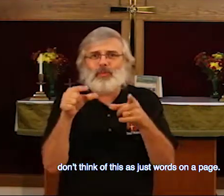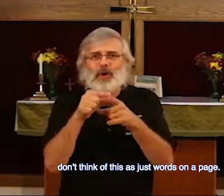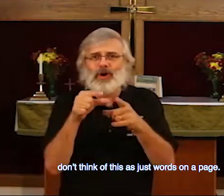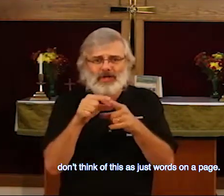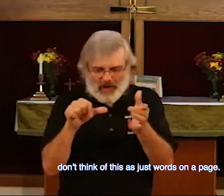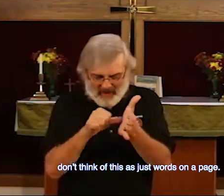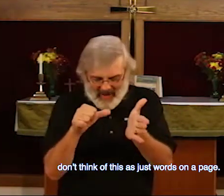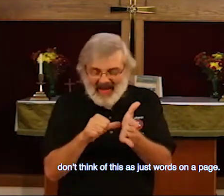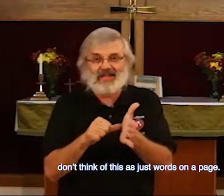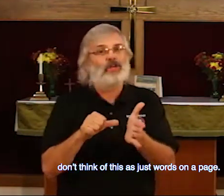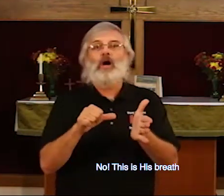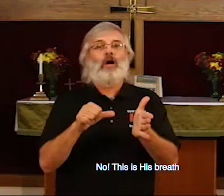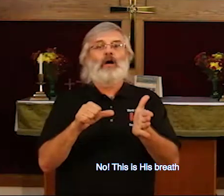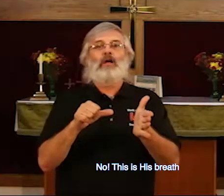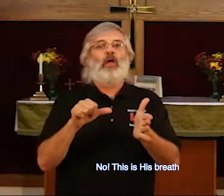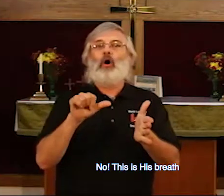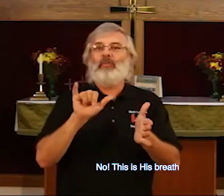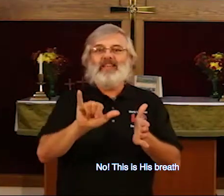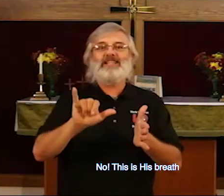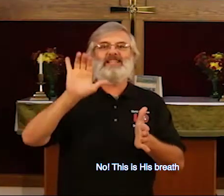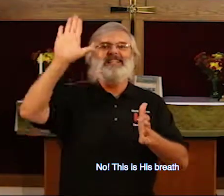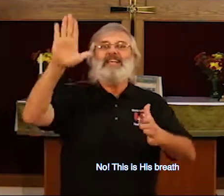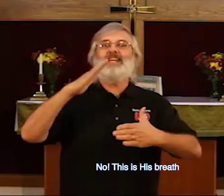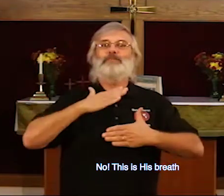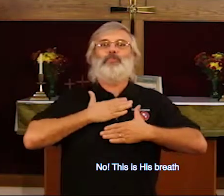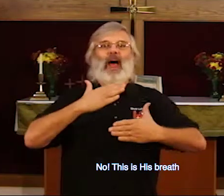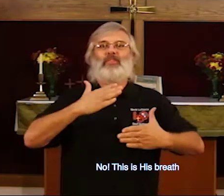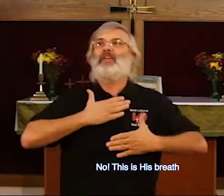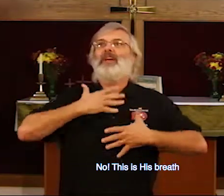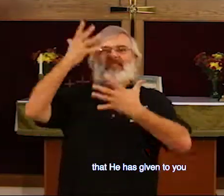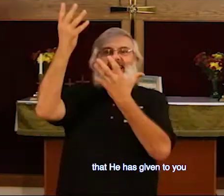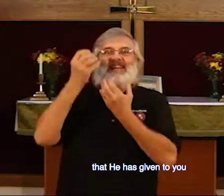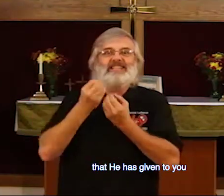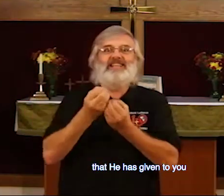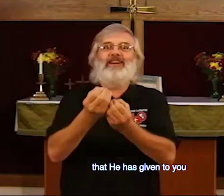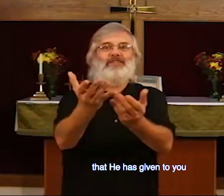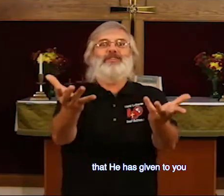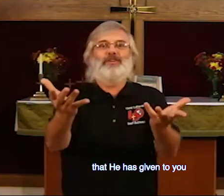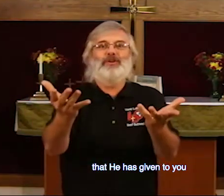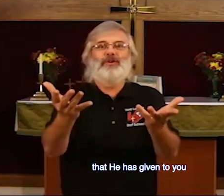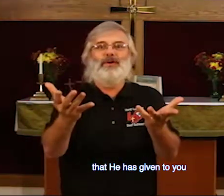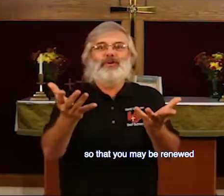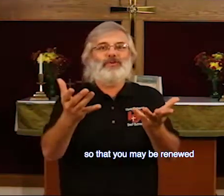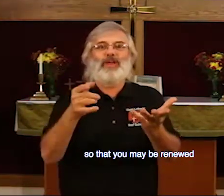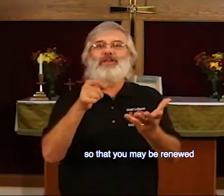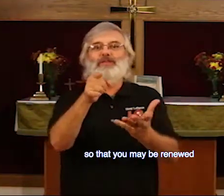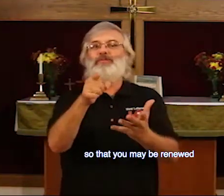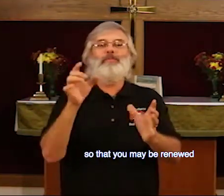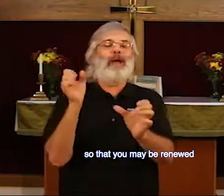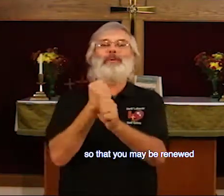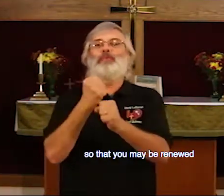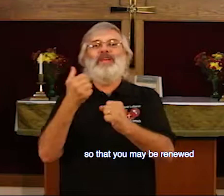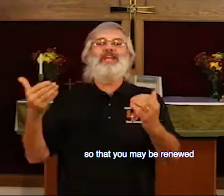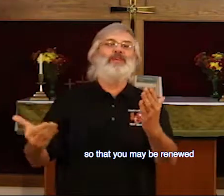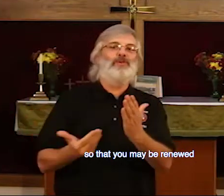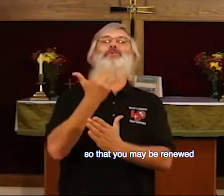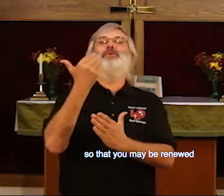words on a page. No, this is his breath that he has given to you so that you may be renewed